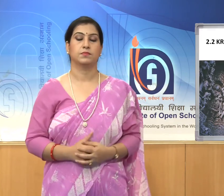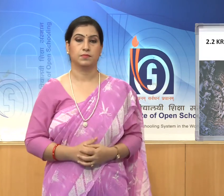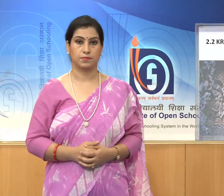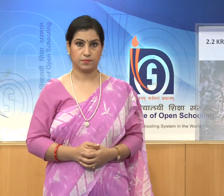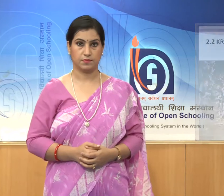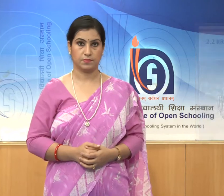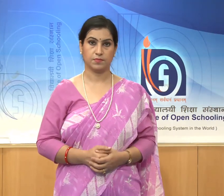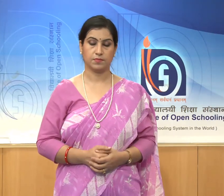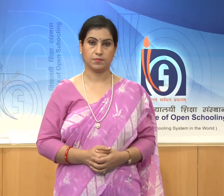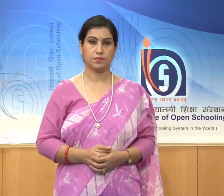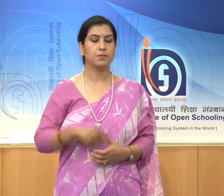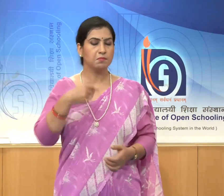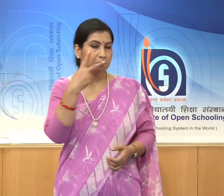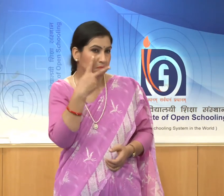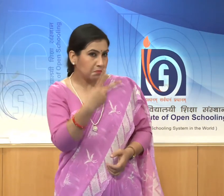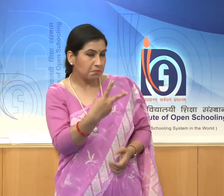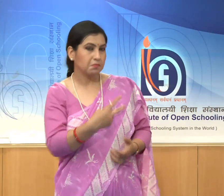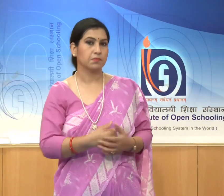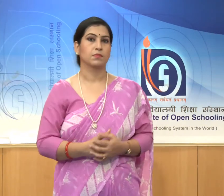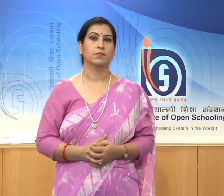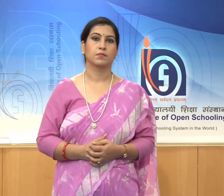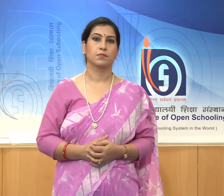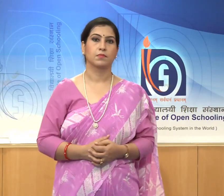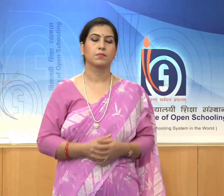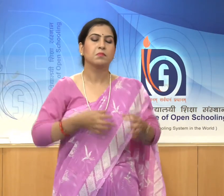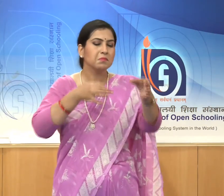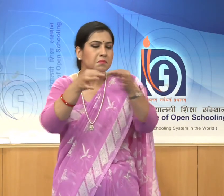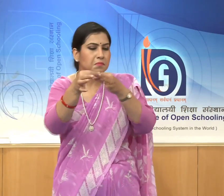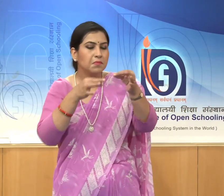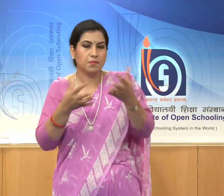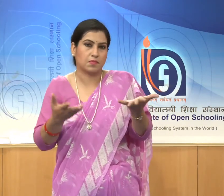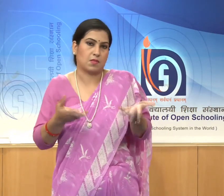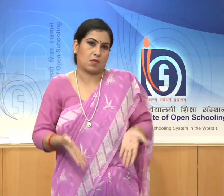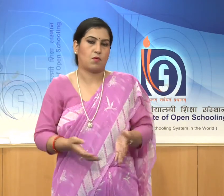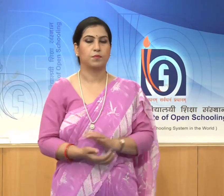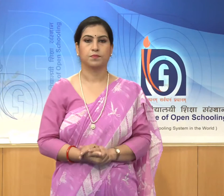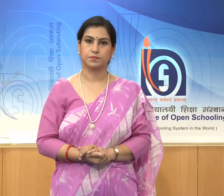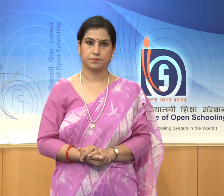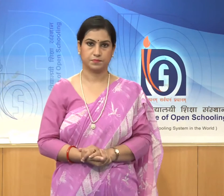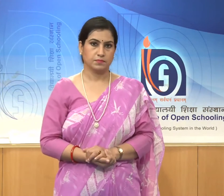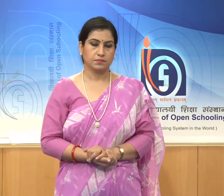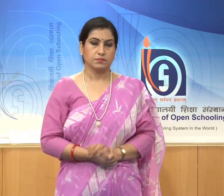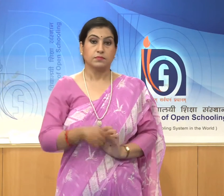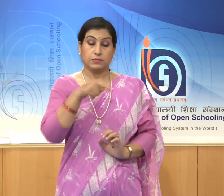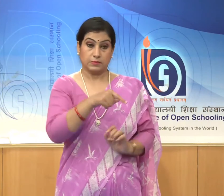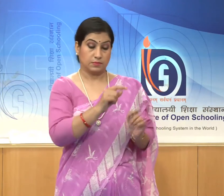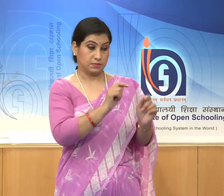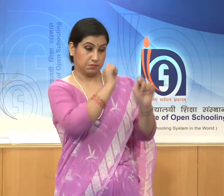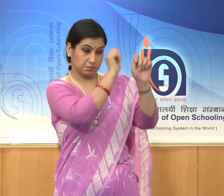Let us have a general description of this relief